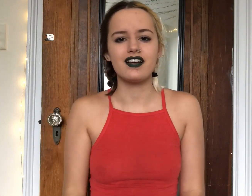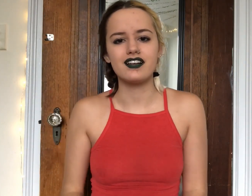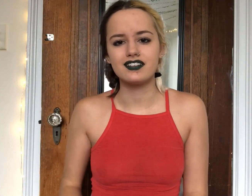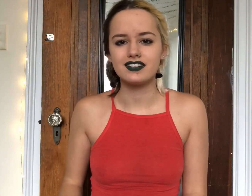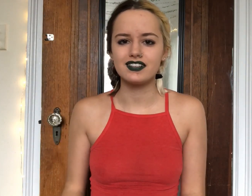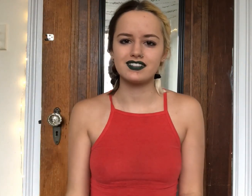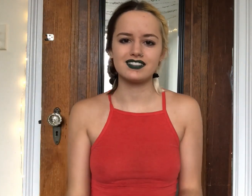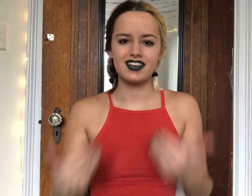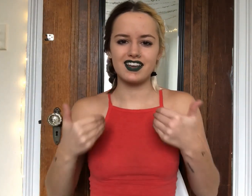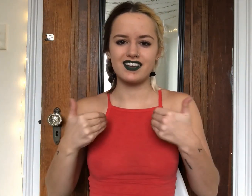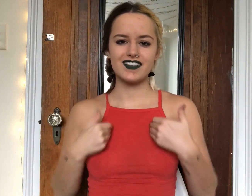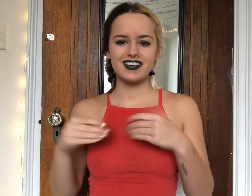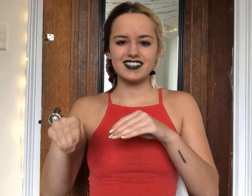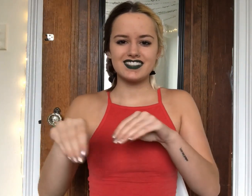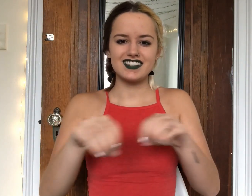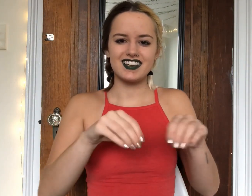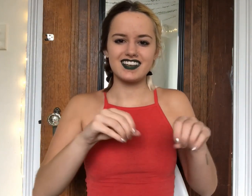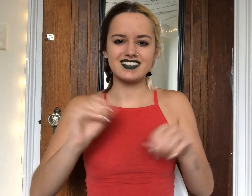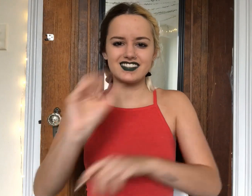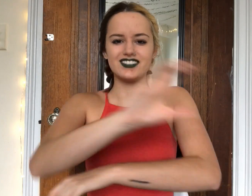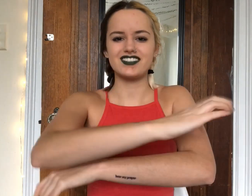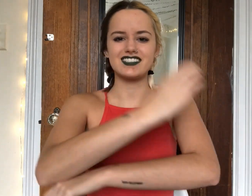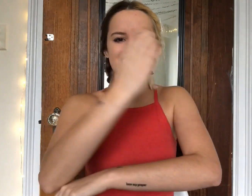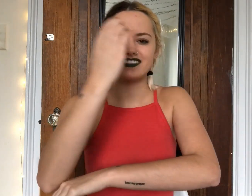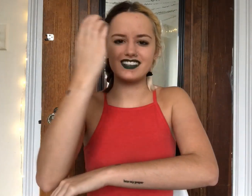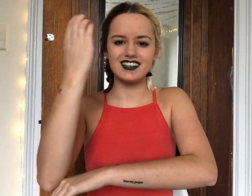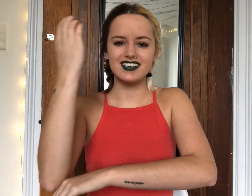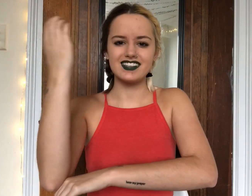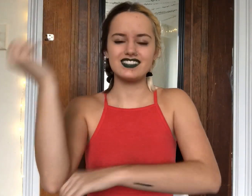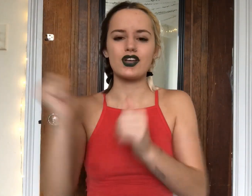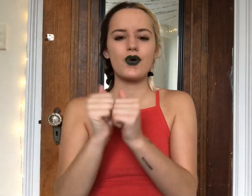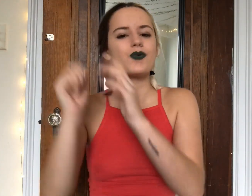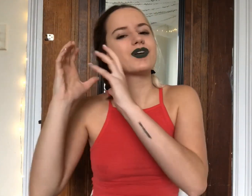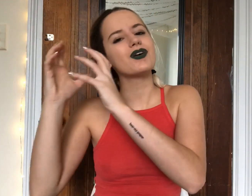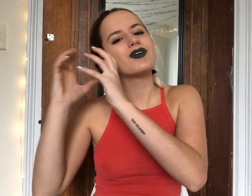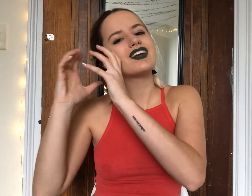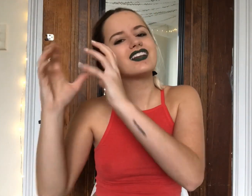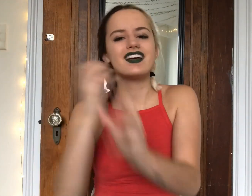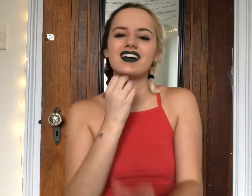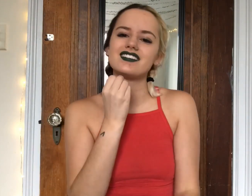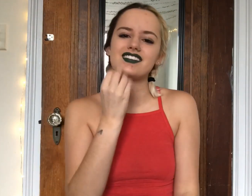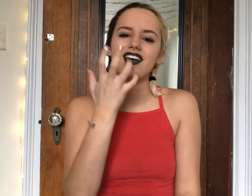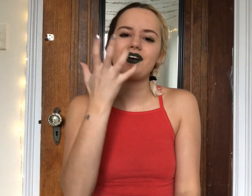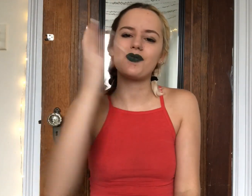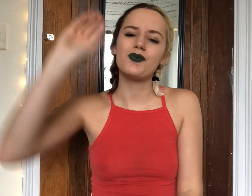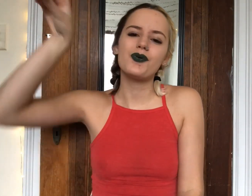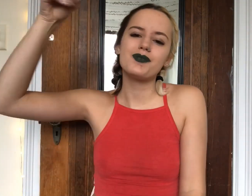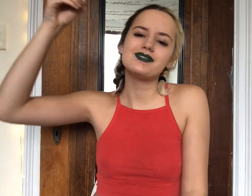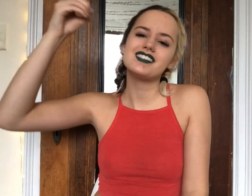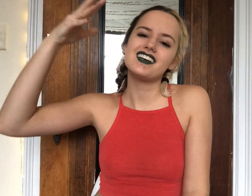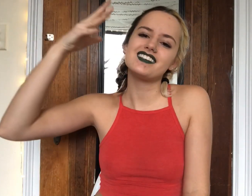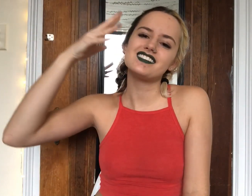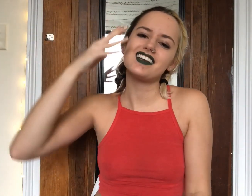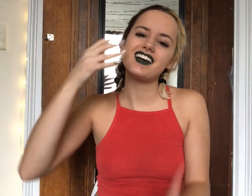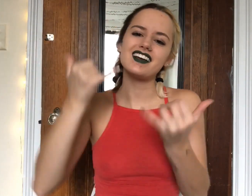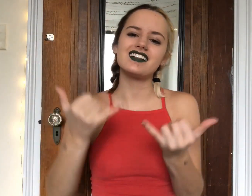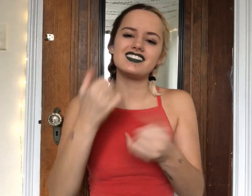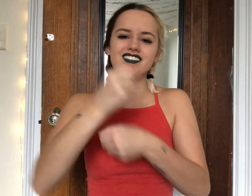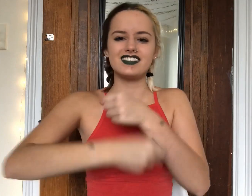Let's Have A Sandy Christmas With Coconuts And A Warm Sunshine This year,